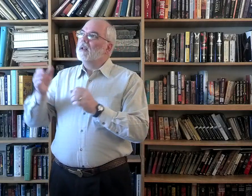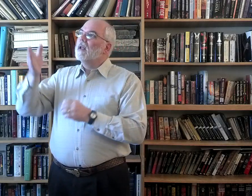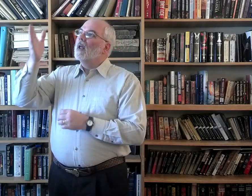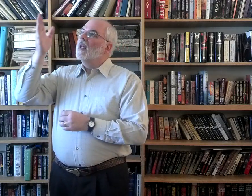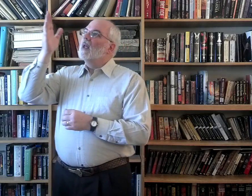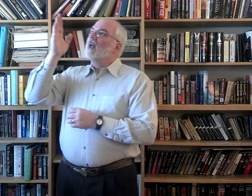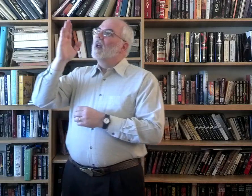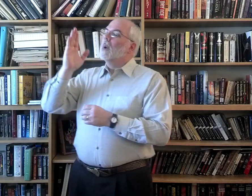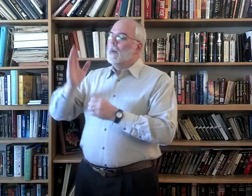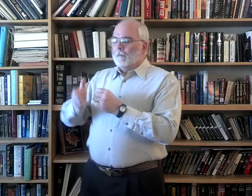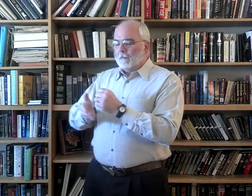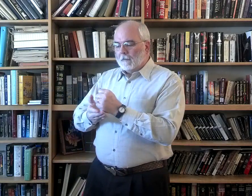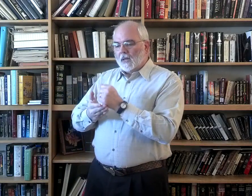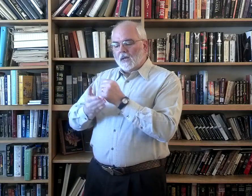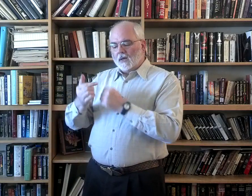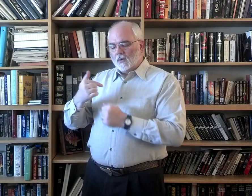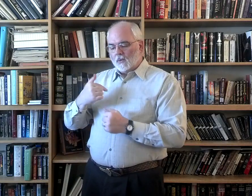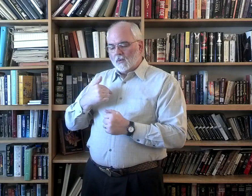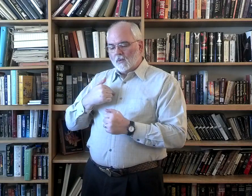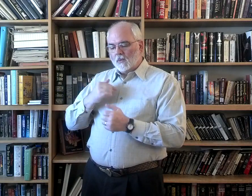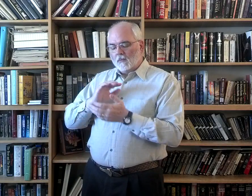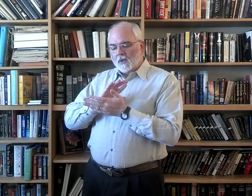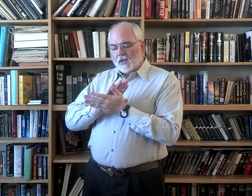help me to be.